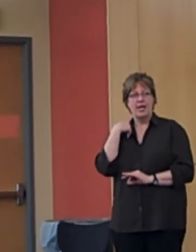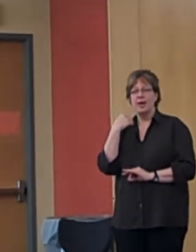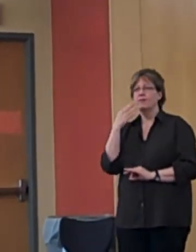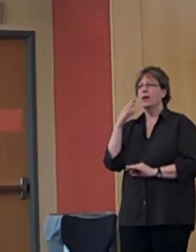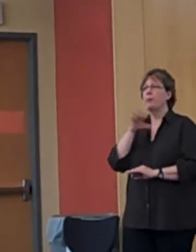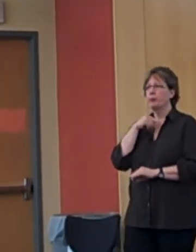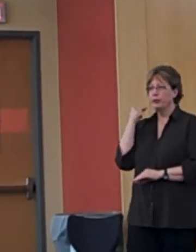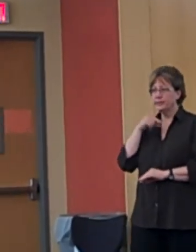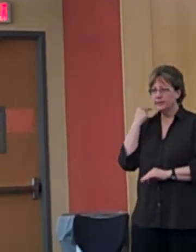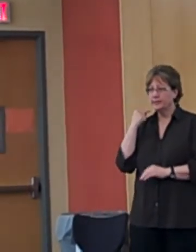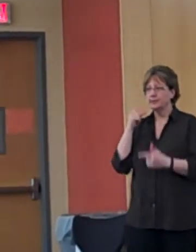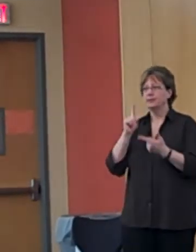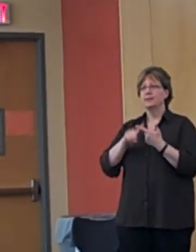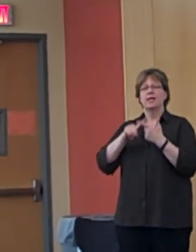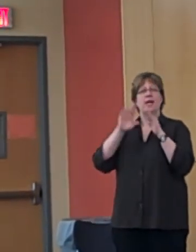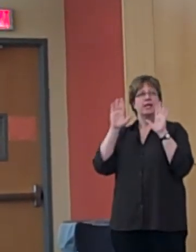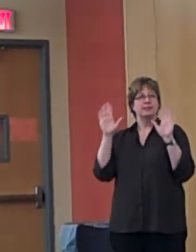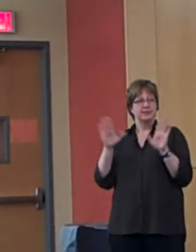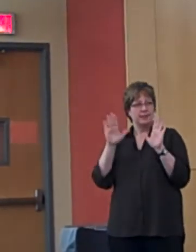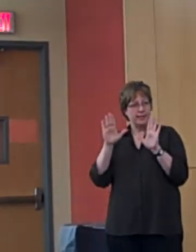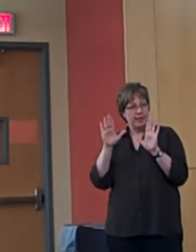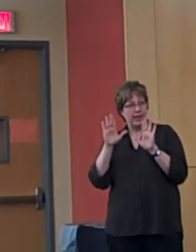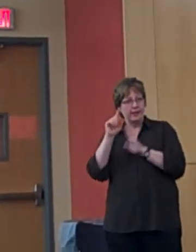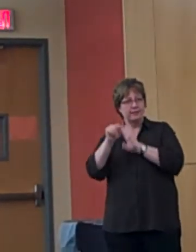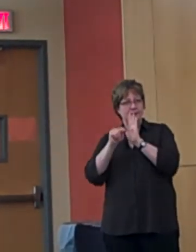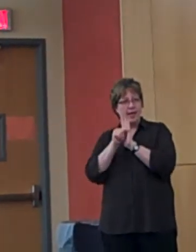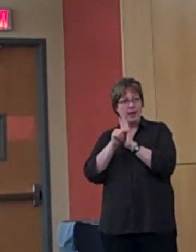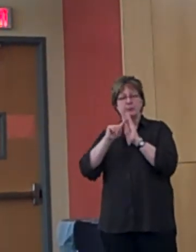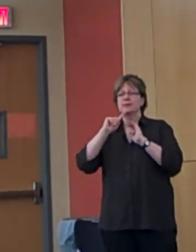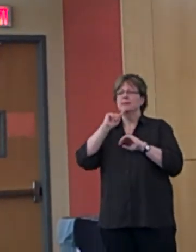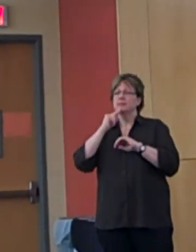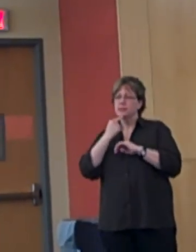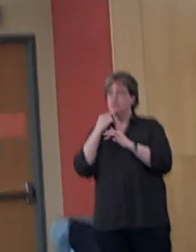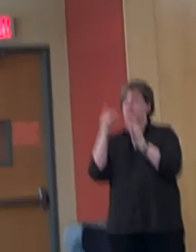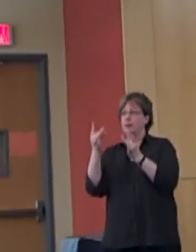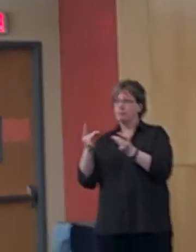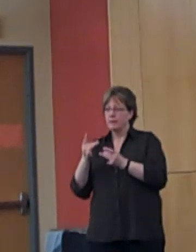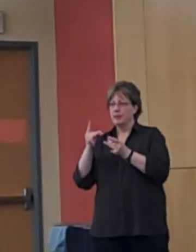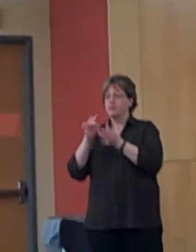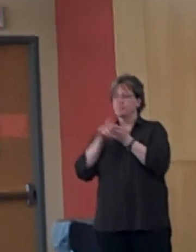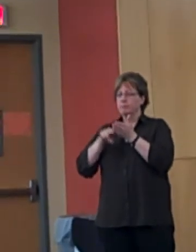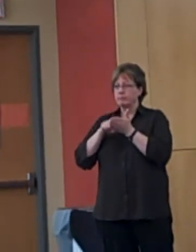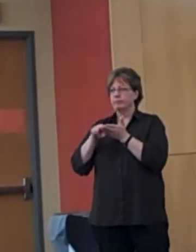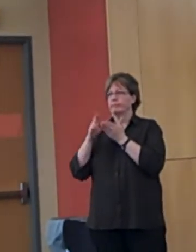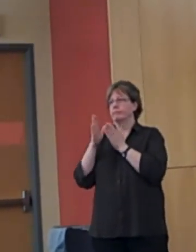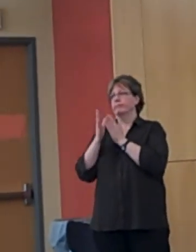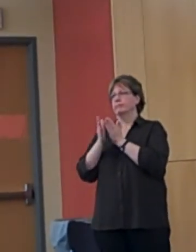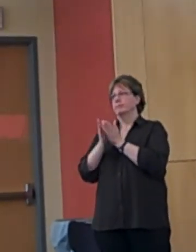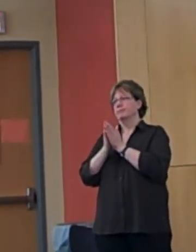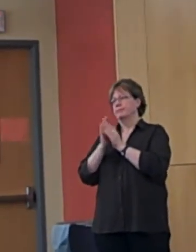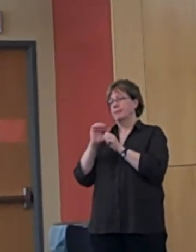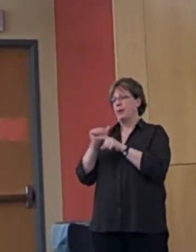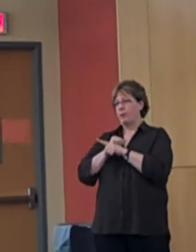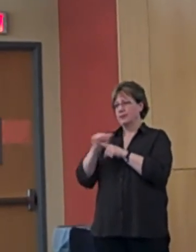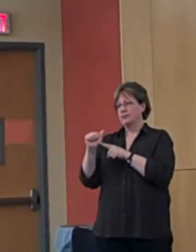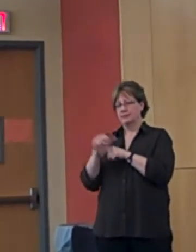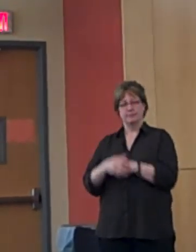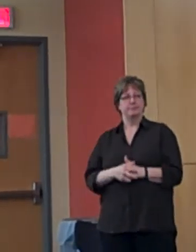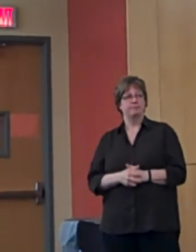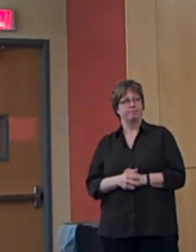as well as Sunday sessions of serious meditative study and ceremonial chanting. As I said,